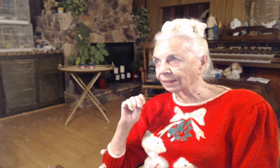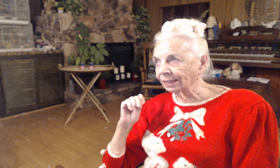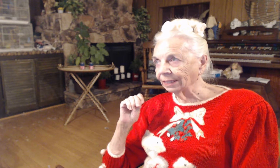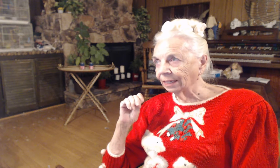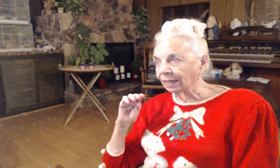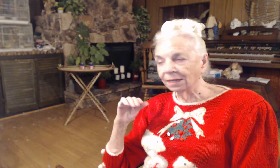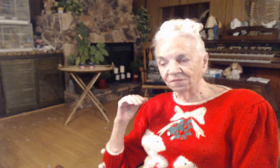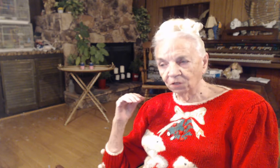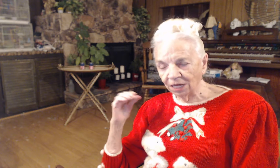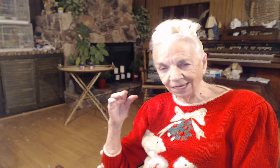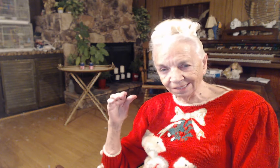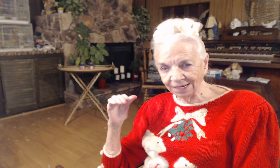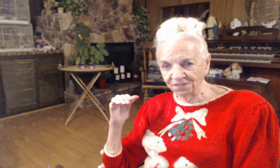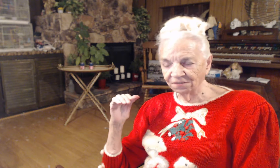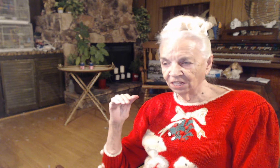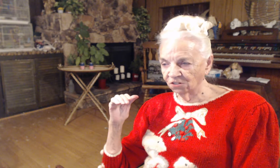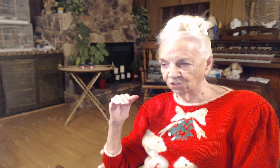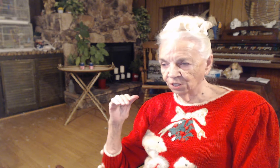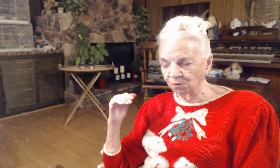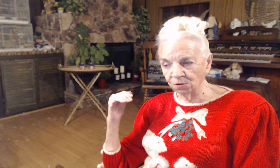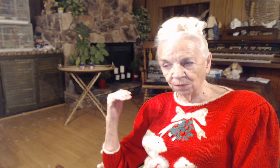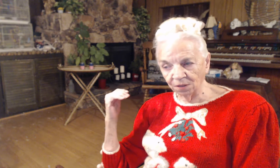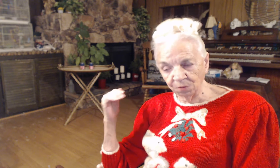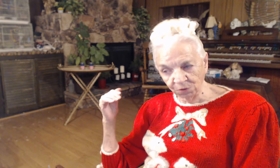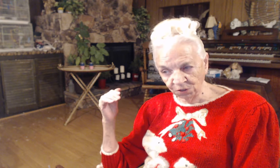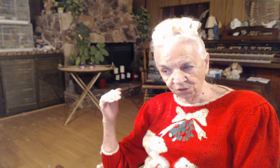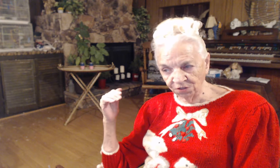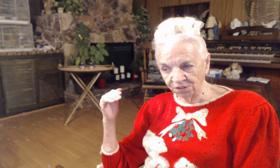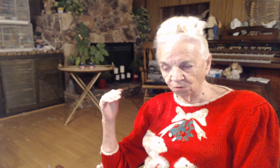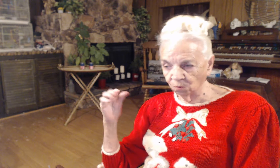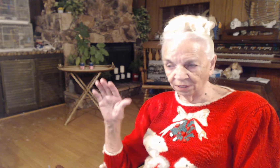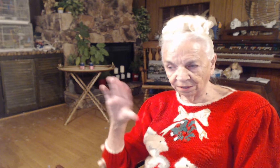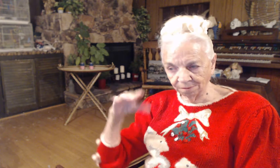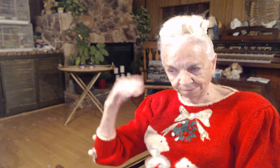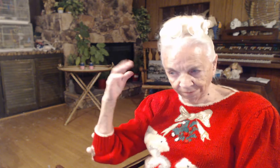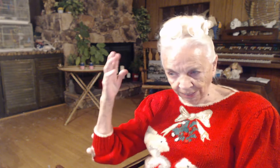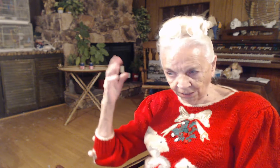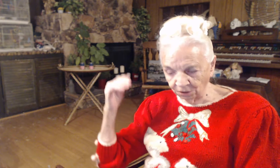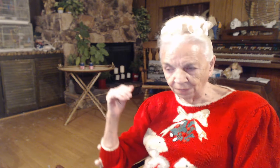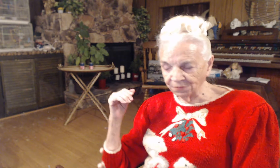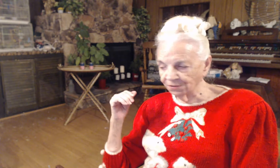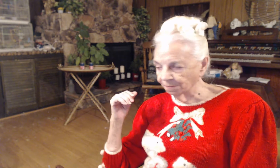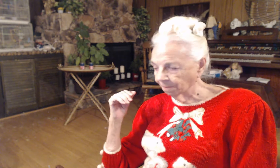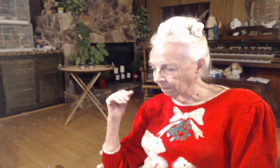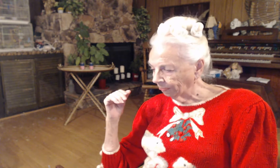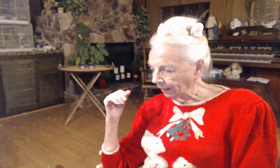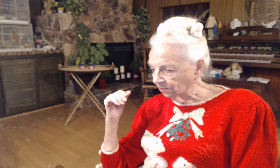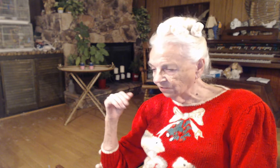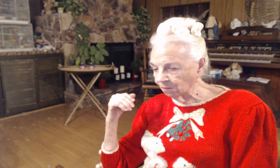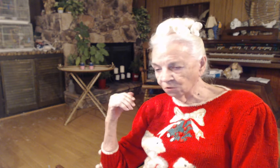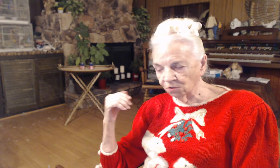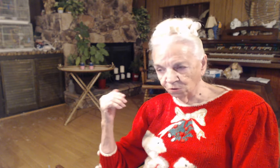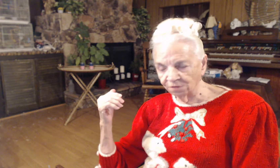had a very high classification. He was one of the musicians and one of the higher-ups, his name was Lucifer.